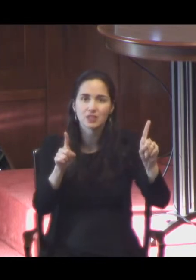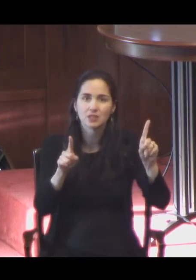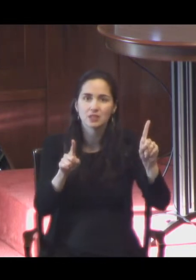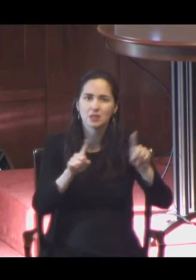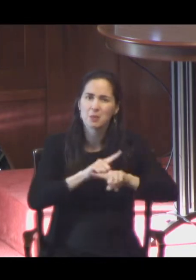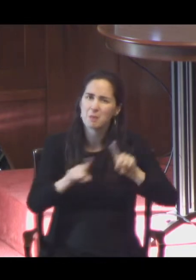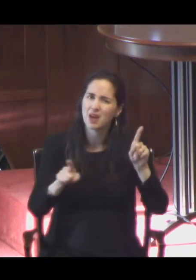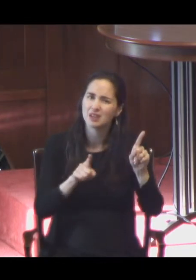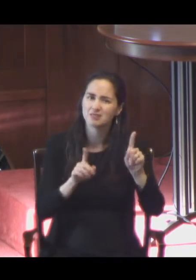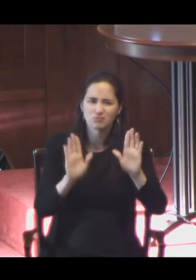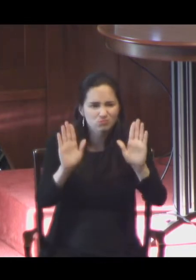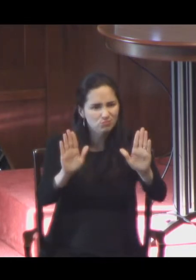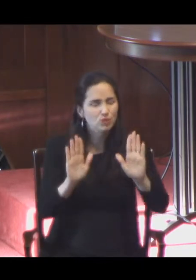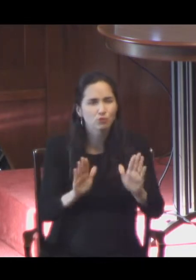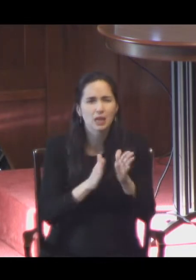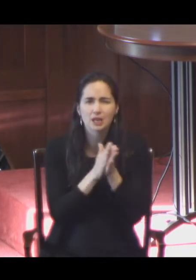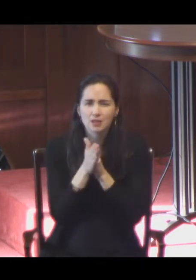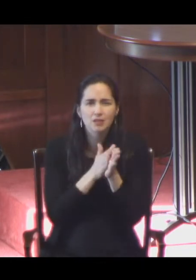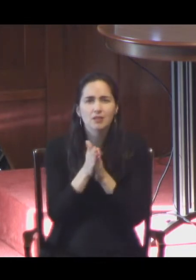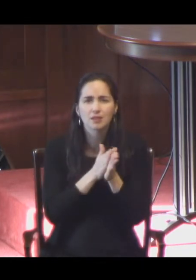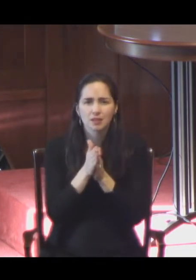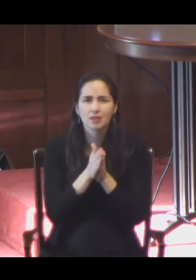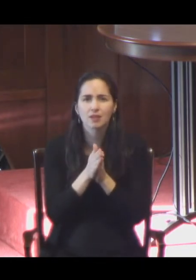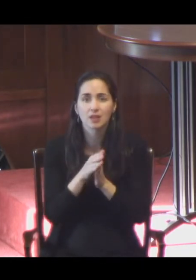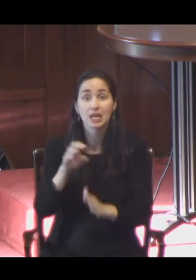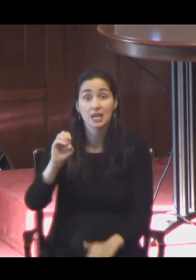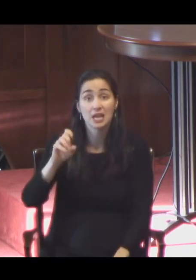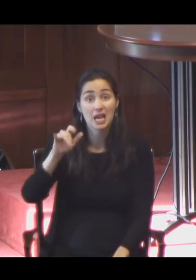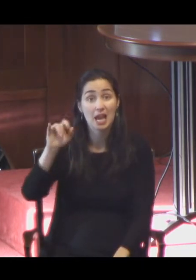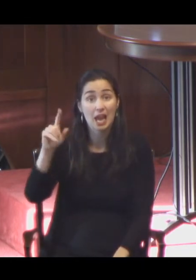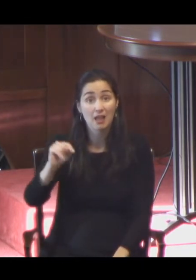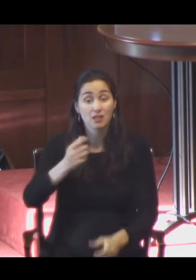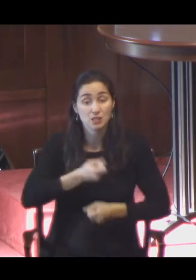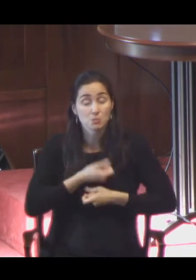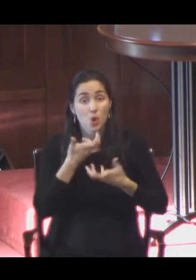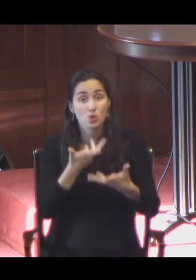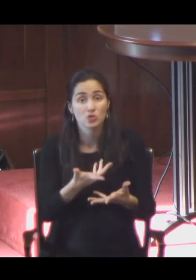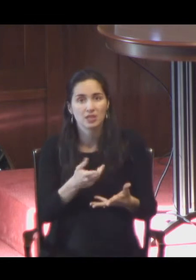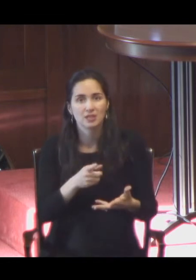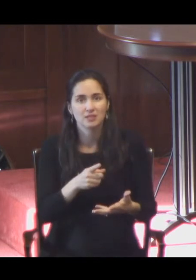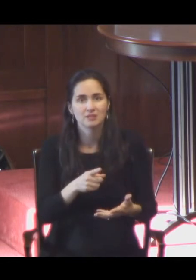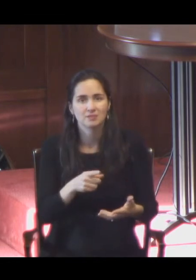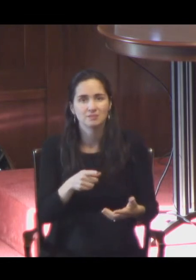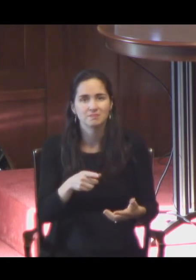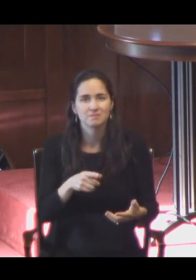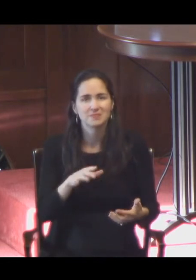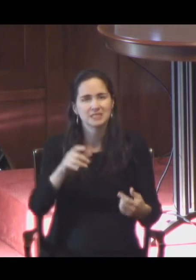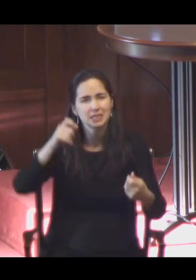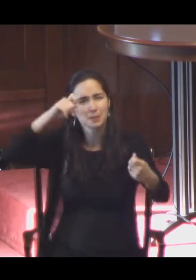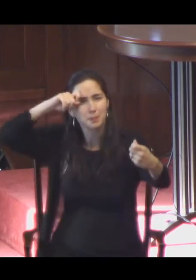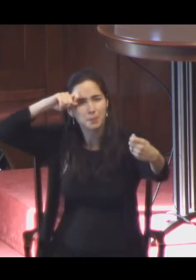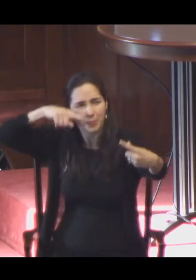just seems to vibrate. Even if you don't fully comprehend it, you feel it. It feels true. It feels right.